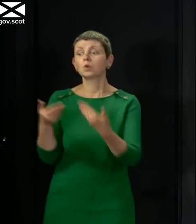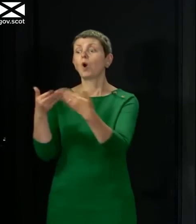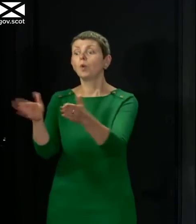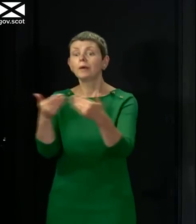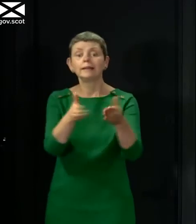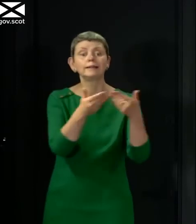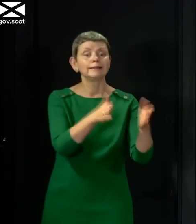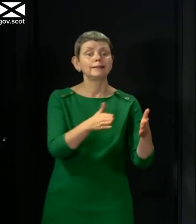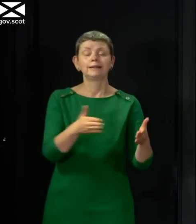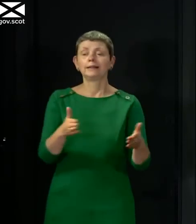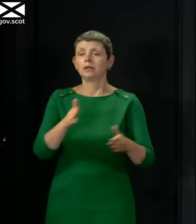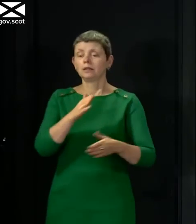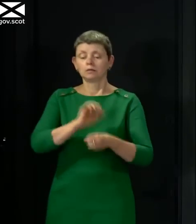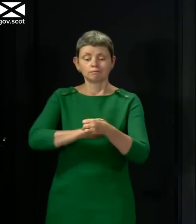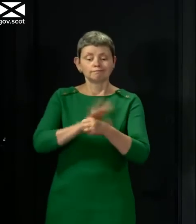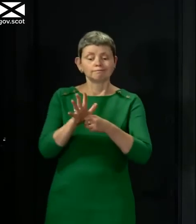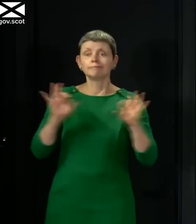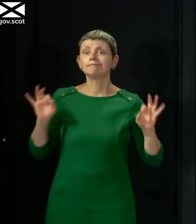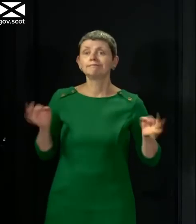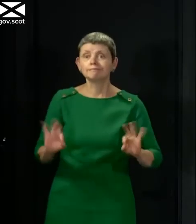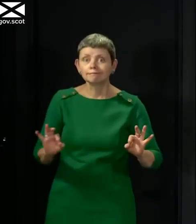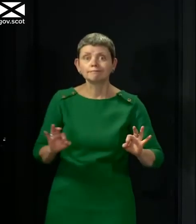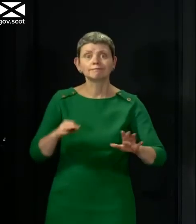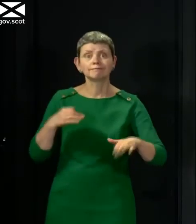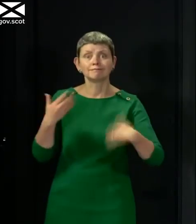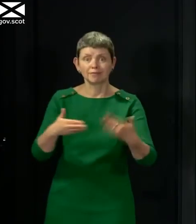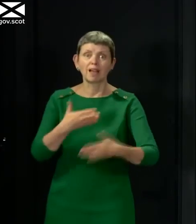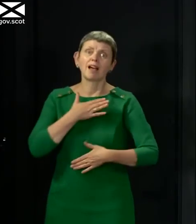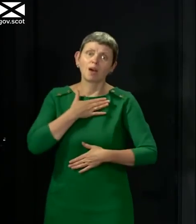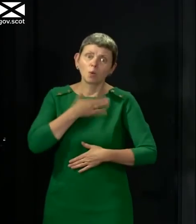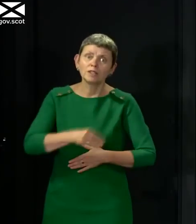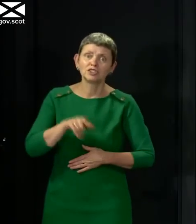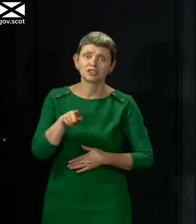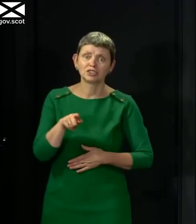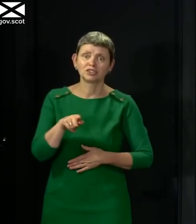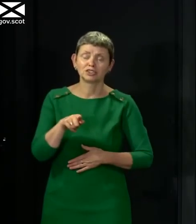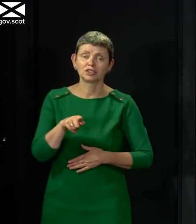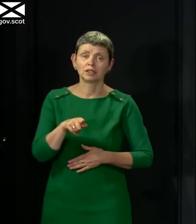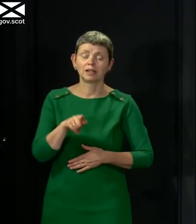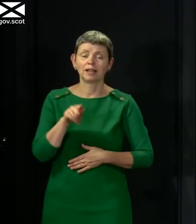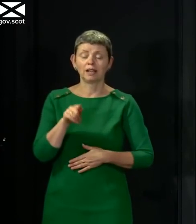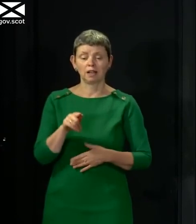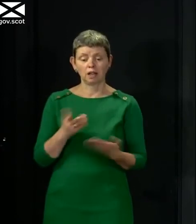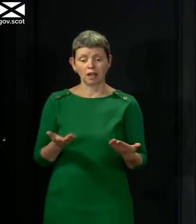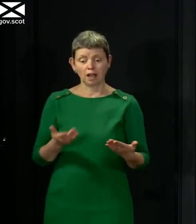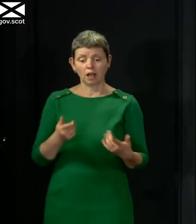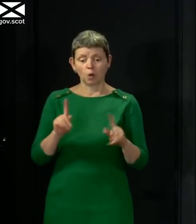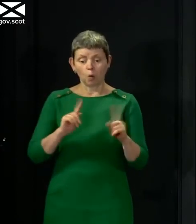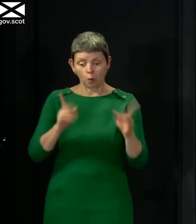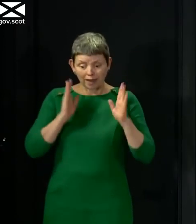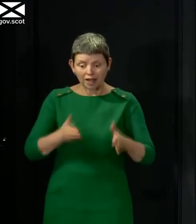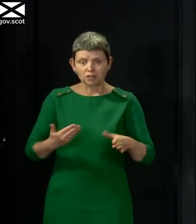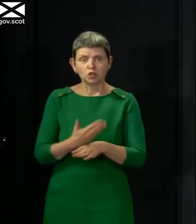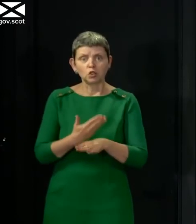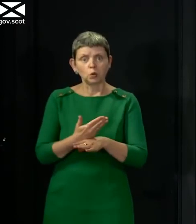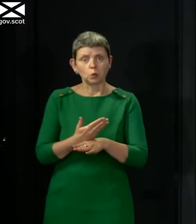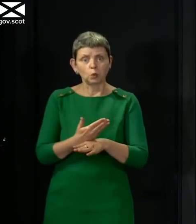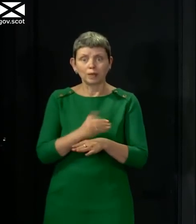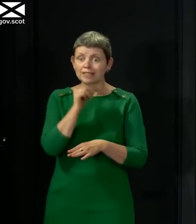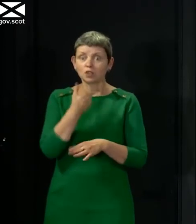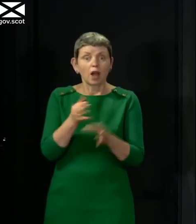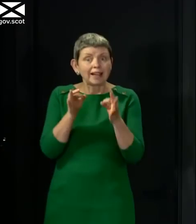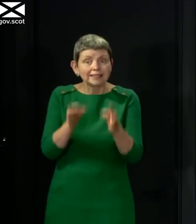in schools learning as normal. There is no aspect of what we're having to do to deal with this right now that is ideal